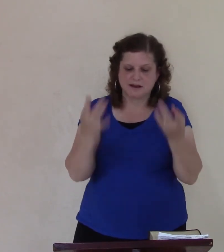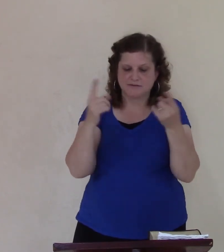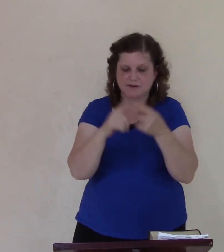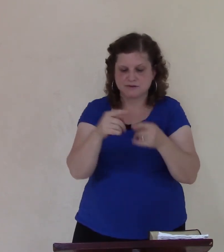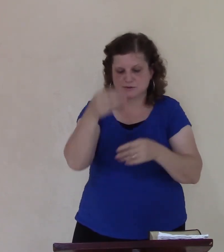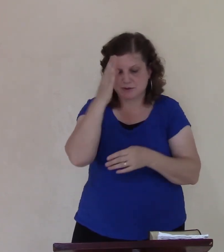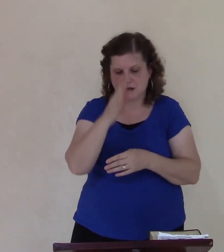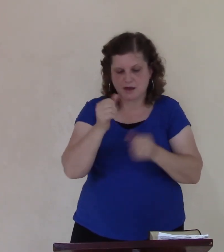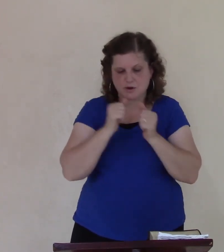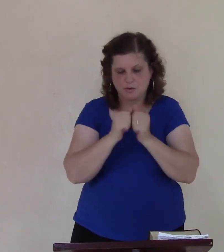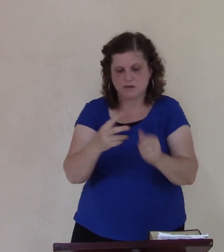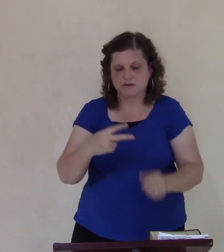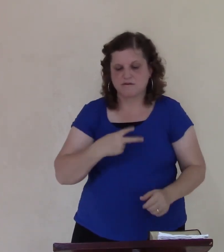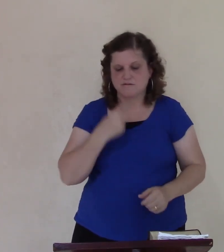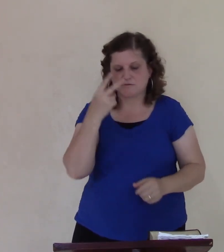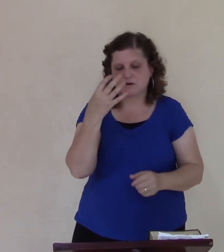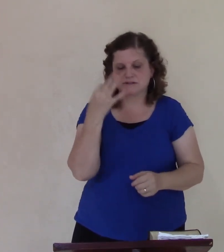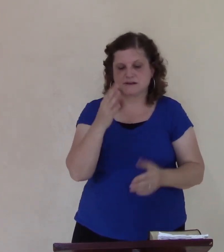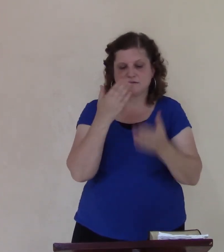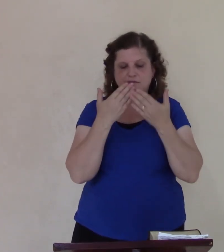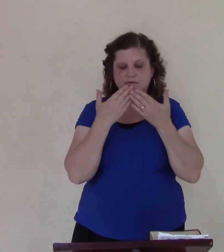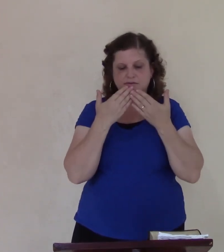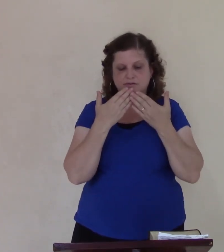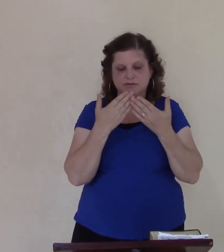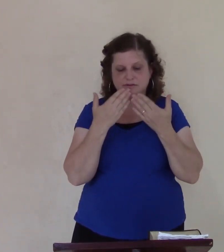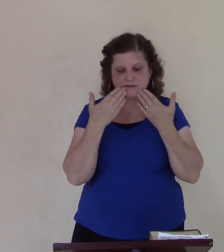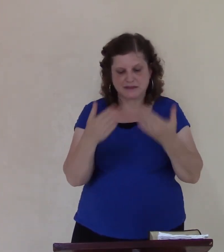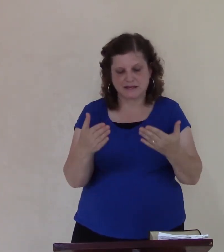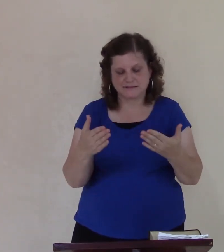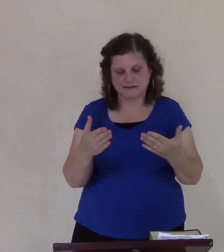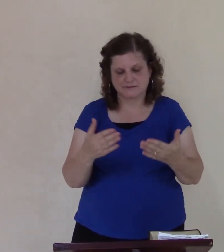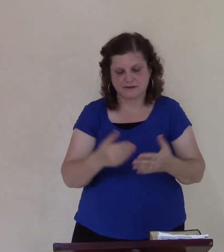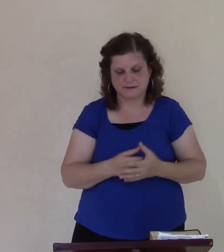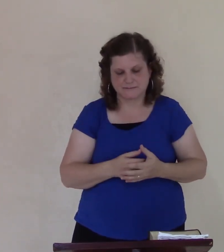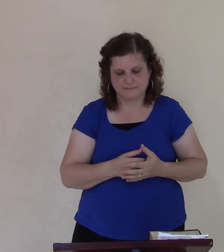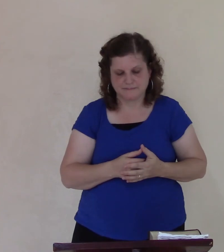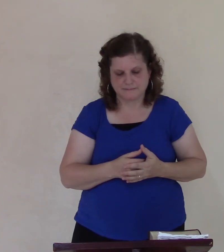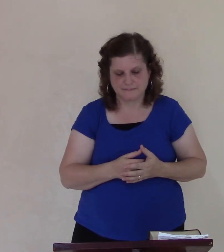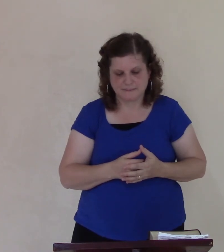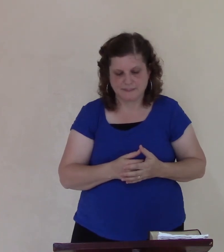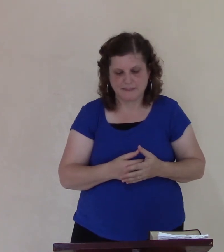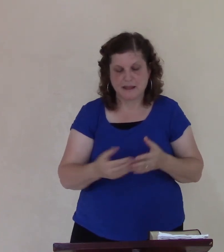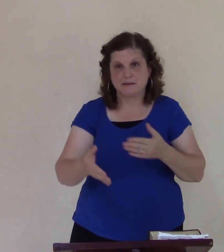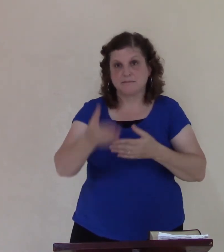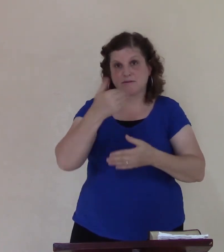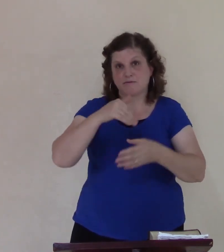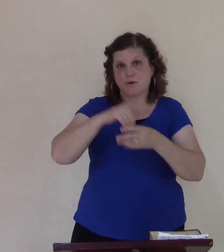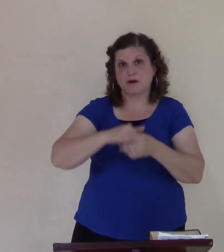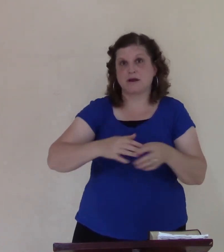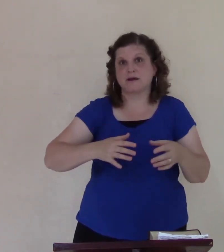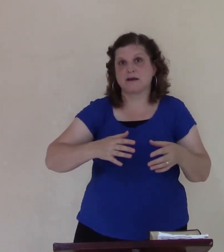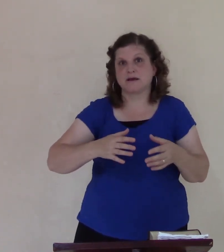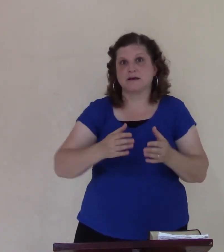earlier when things were going up before he got to the belly of the way before he got to say